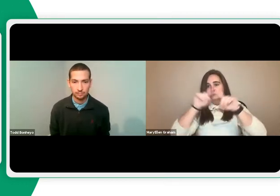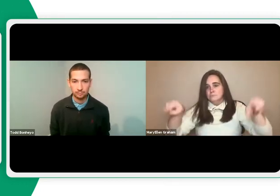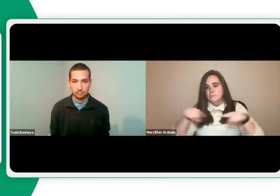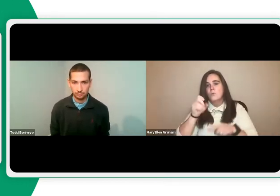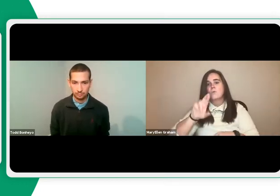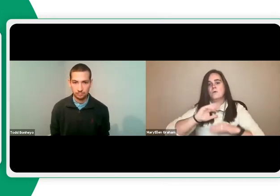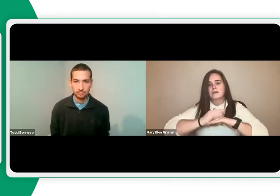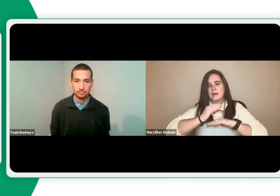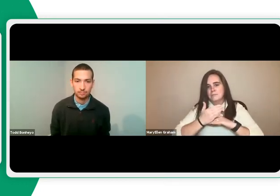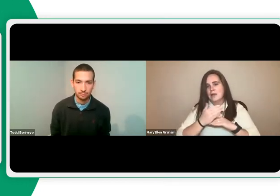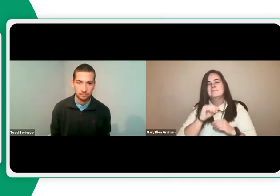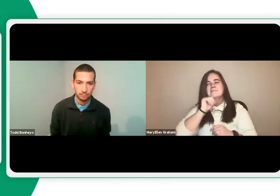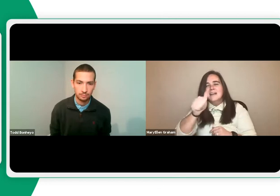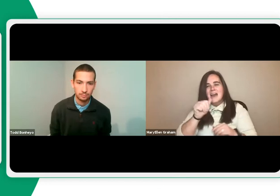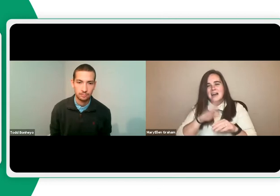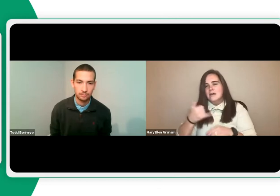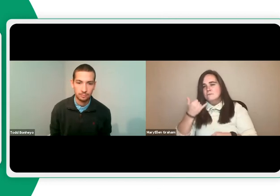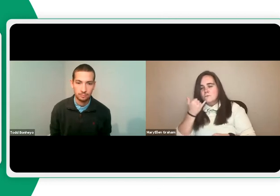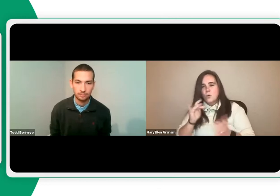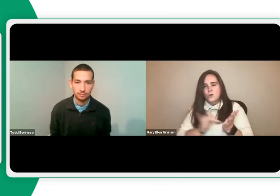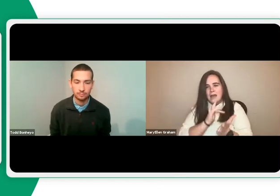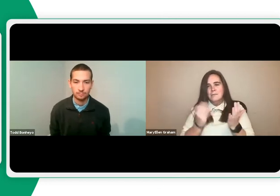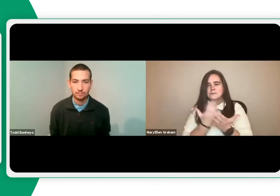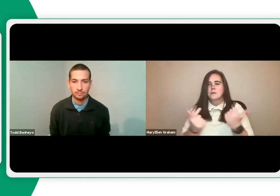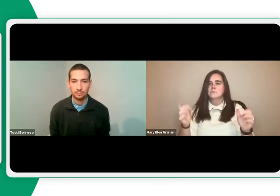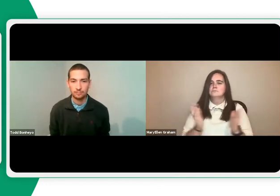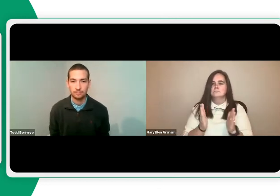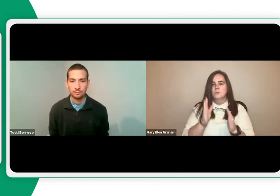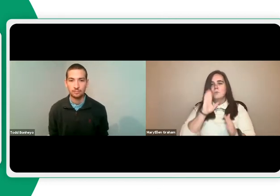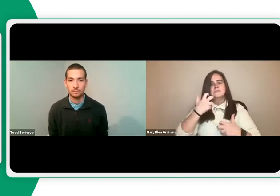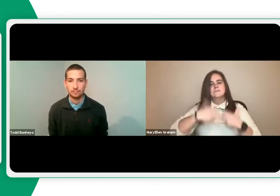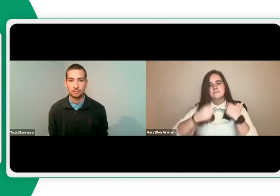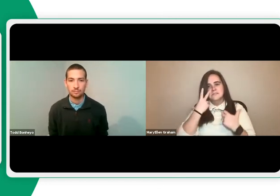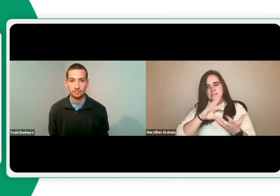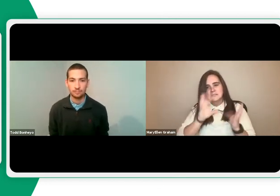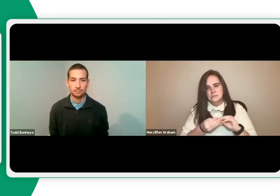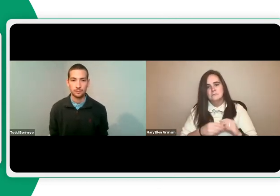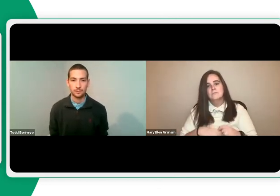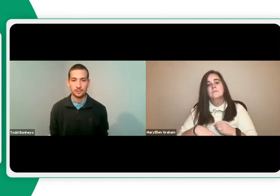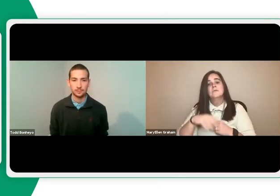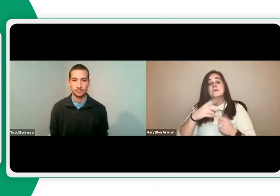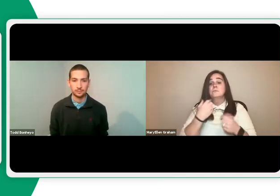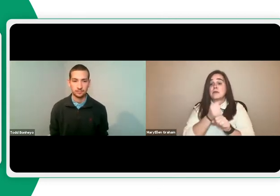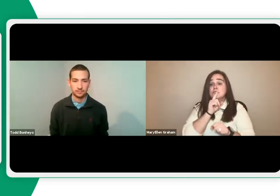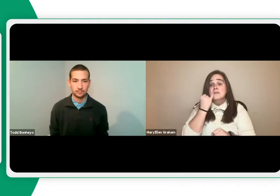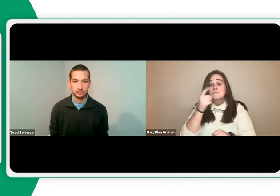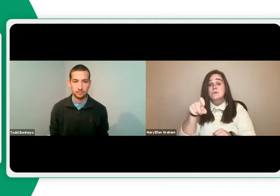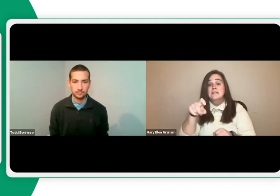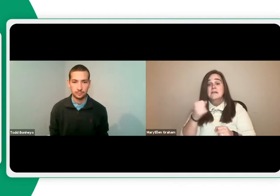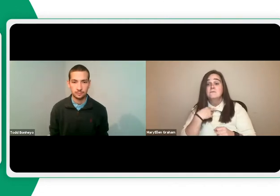webinar is best viewed on a laptop or computer, a smaller device than that will make things